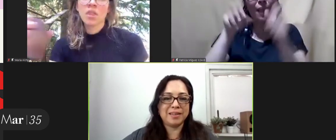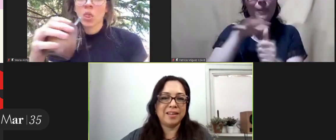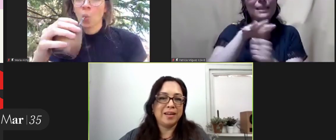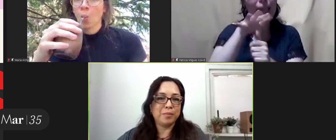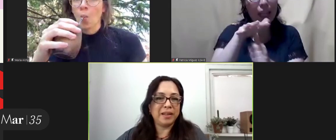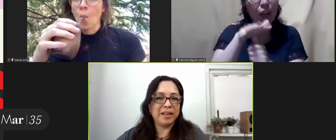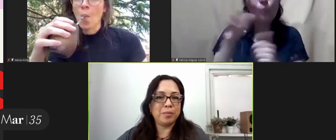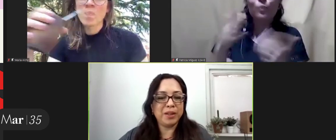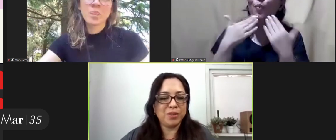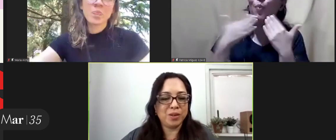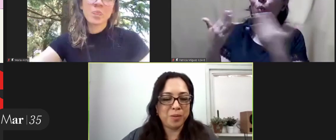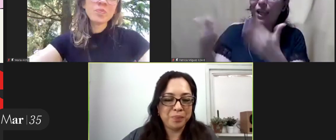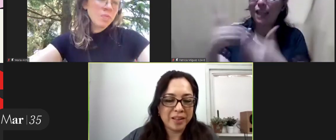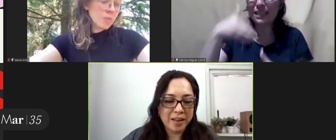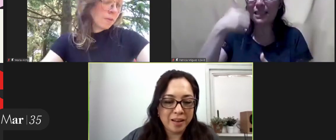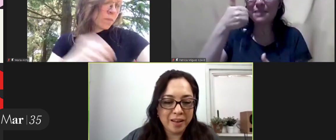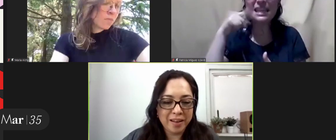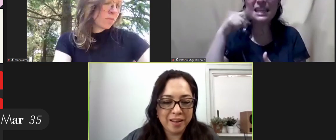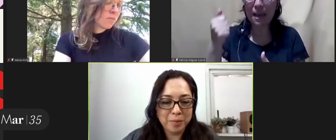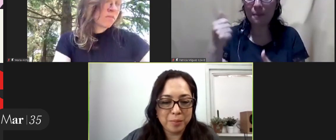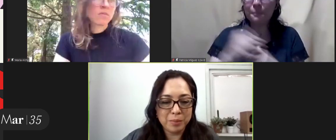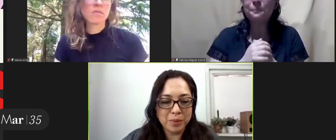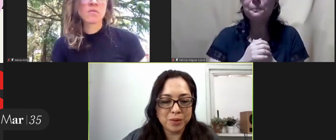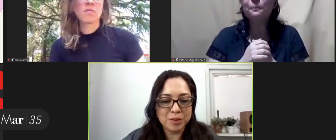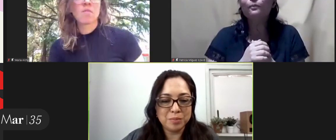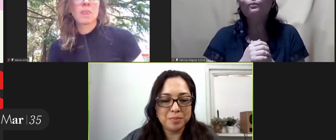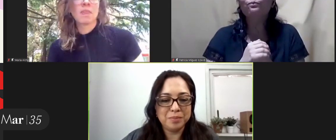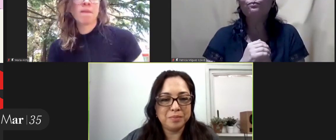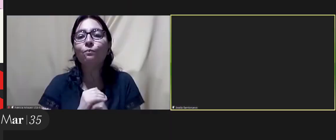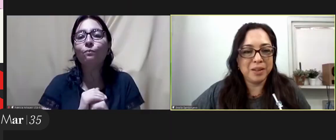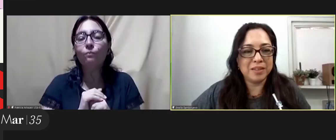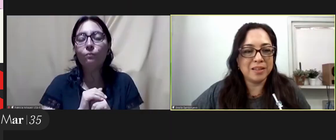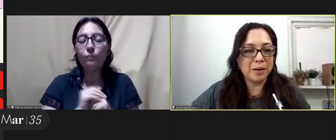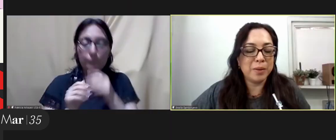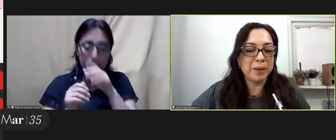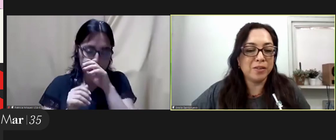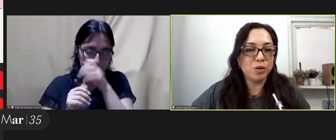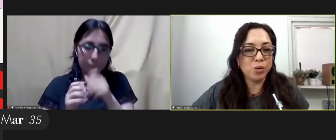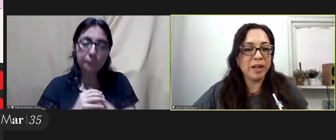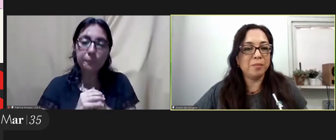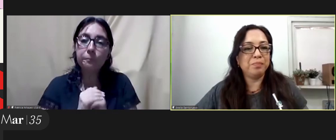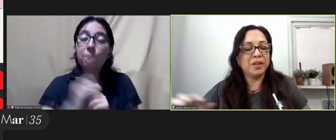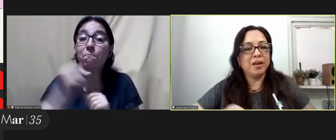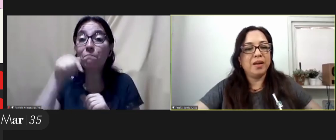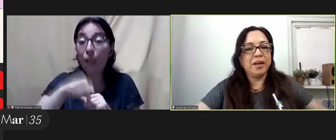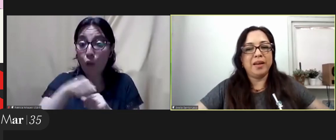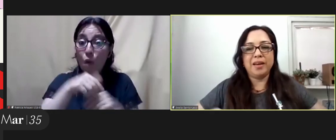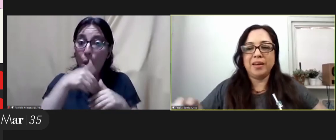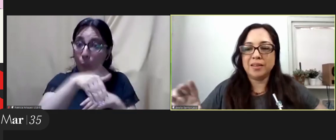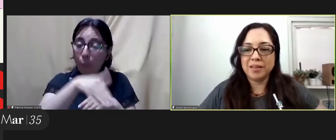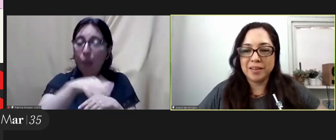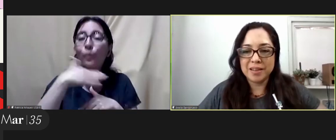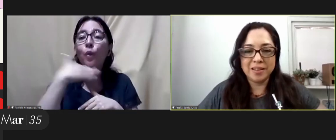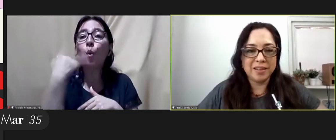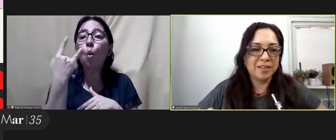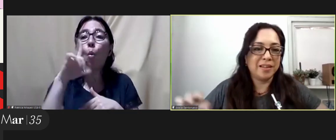spokesperson for the rights of those who haven't been